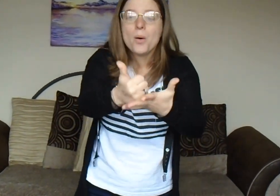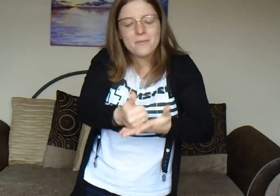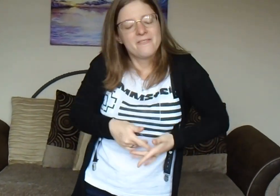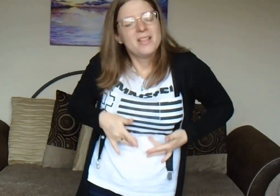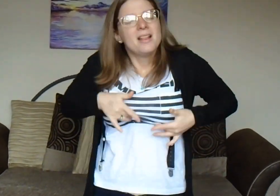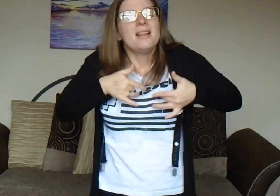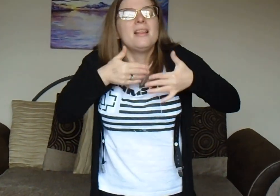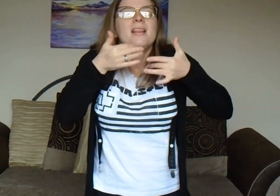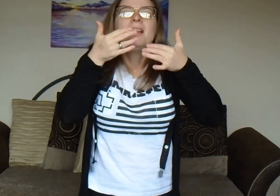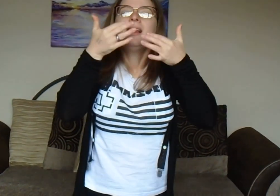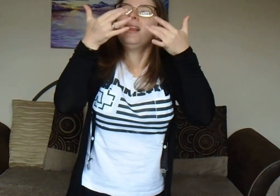feel